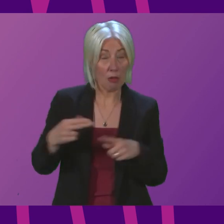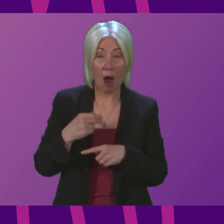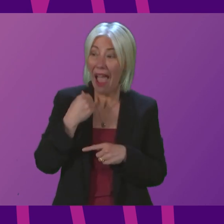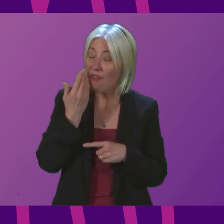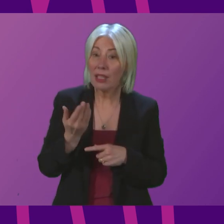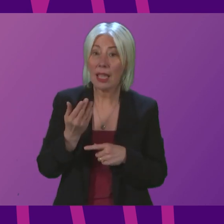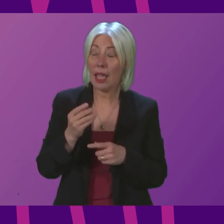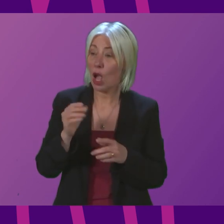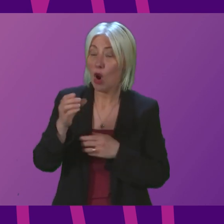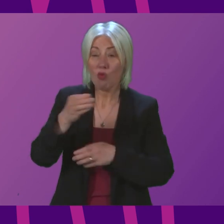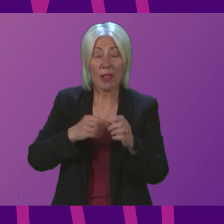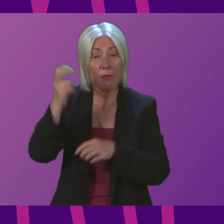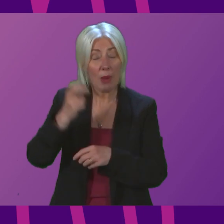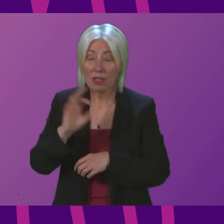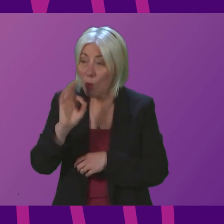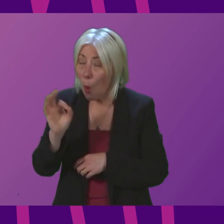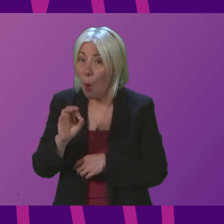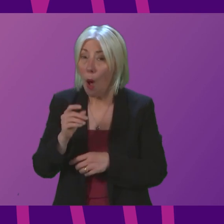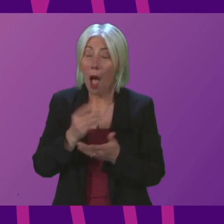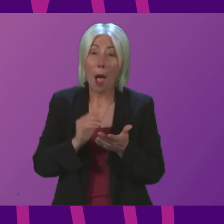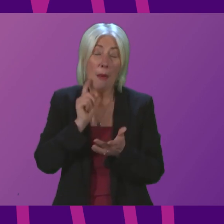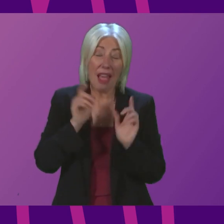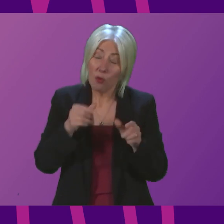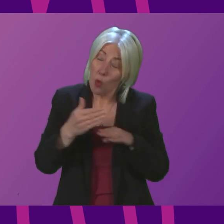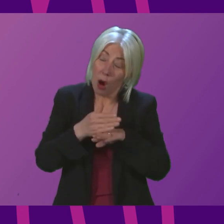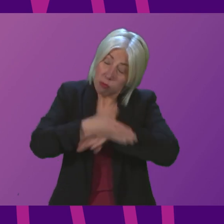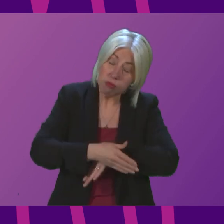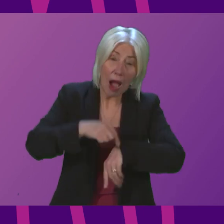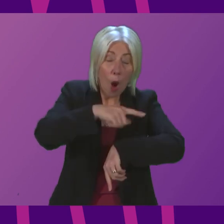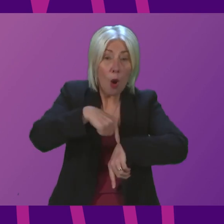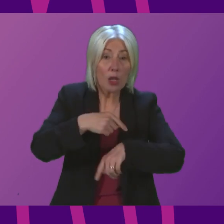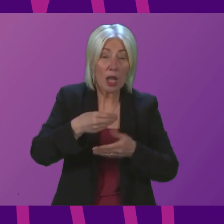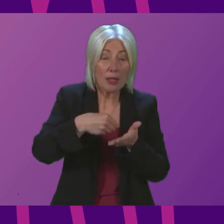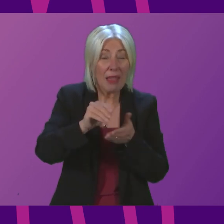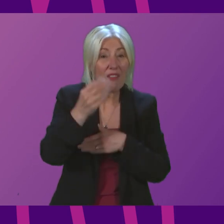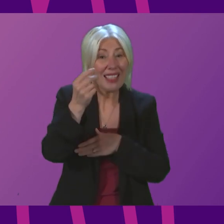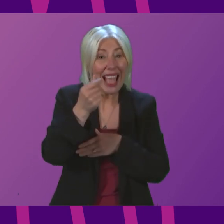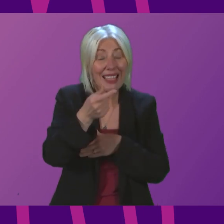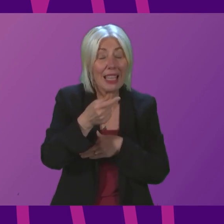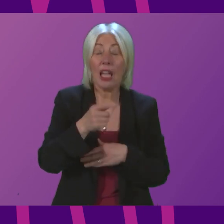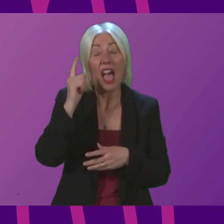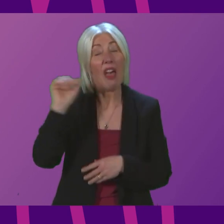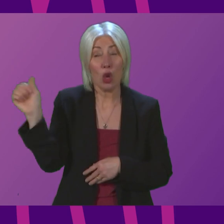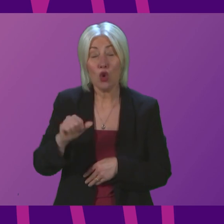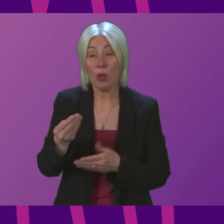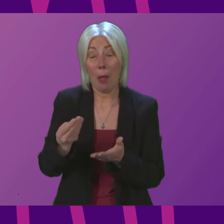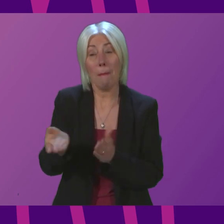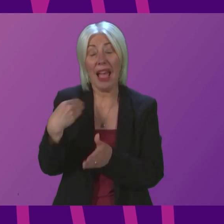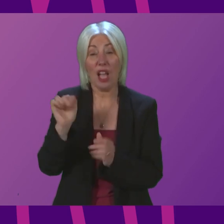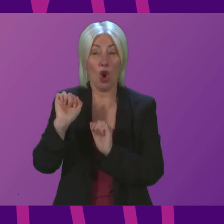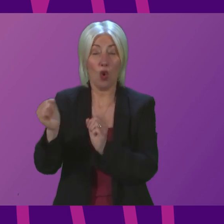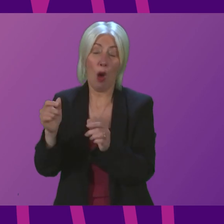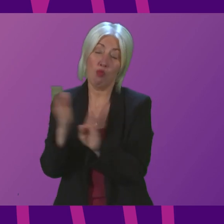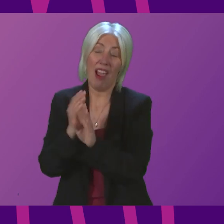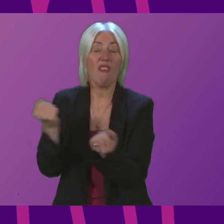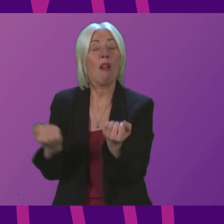just to pay for a taxi home shouldn't he and every other minister hand back the keys to the ministerial chauffeur cars until they get